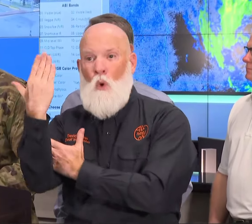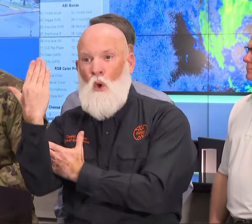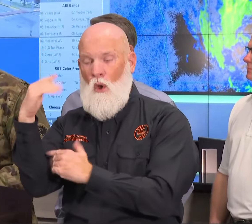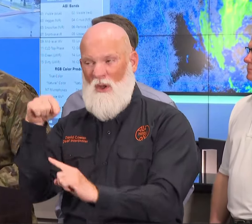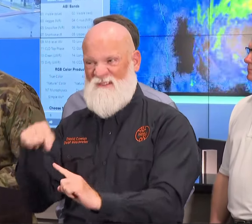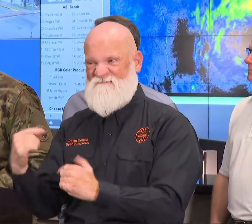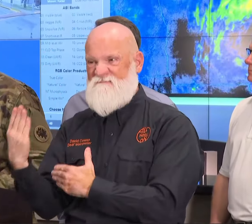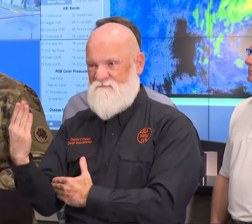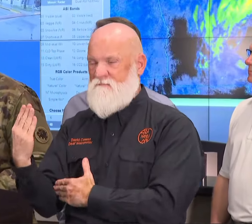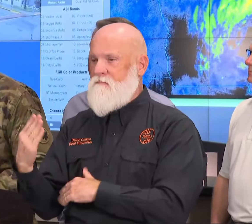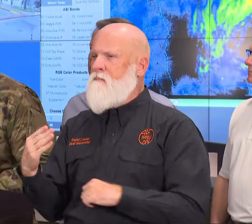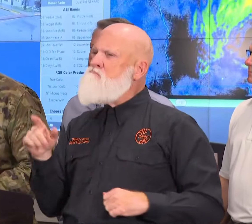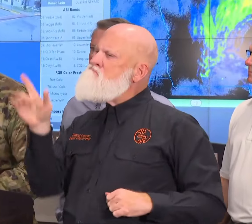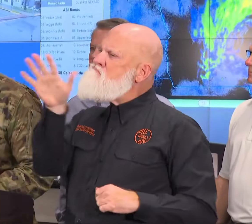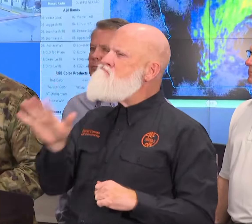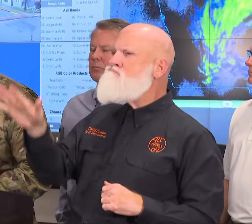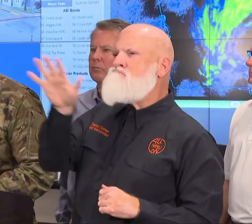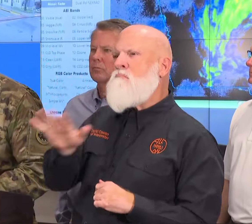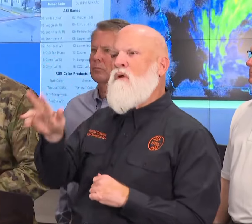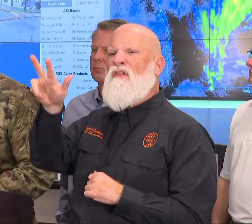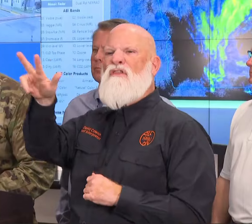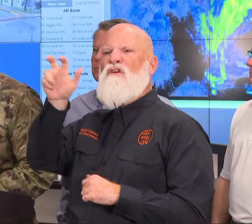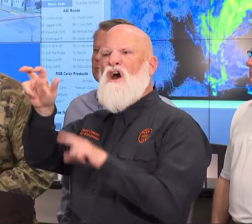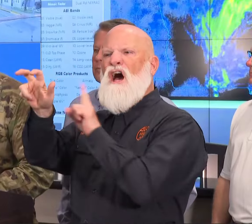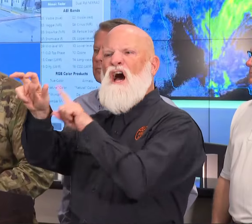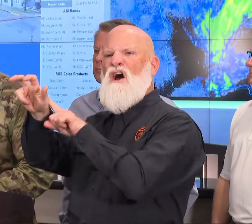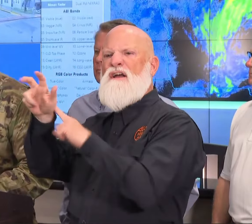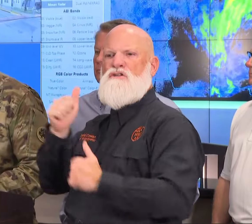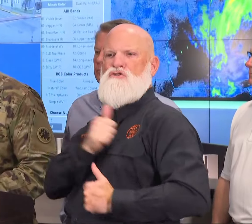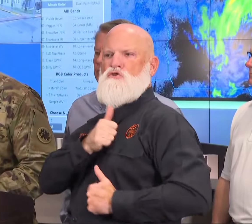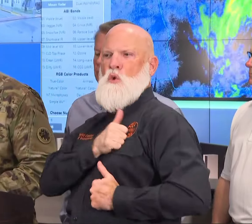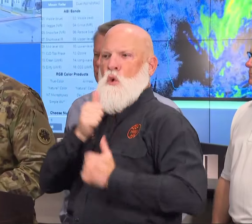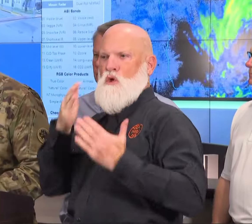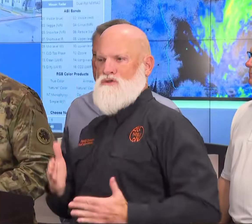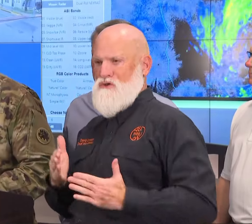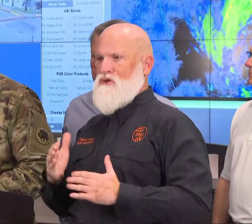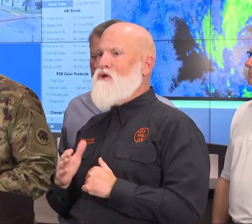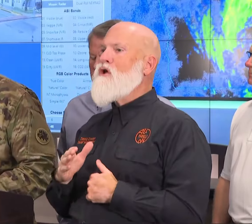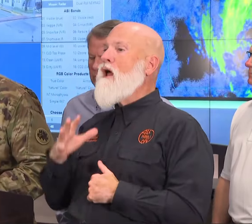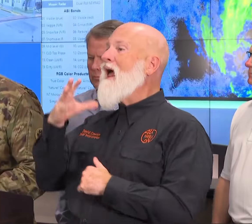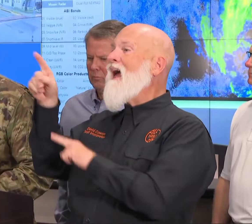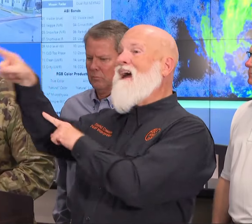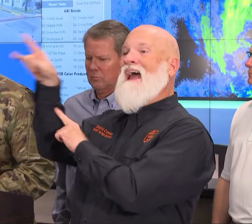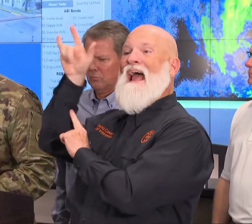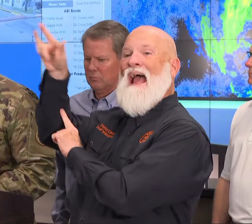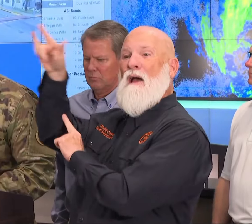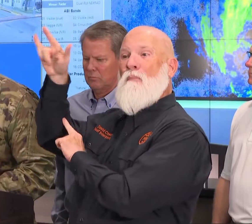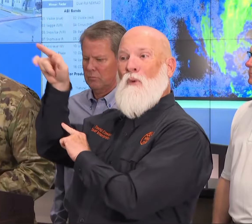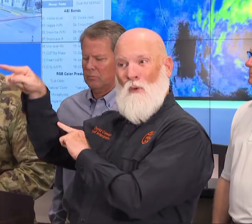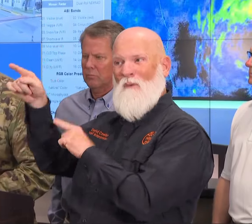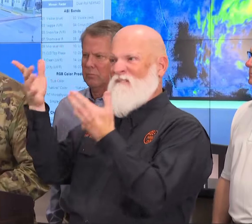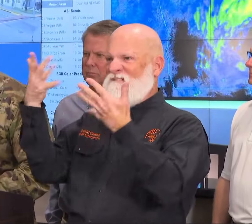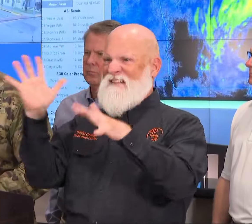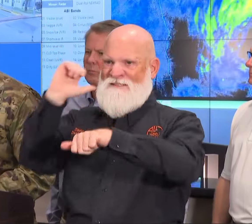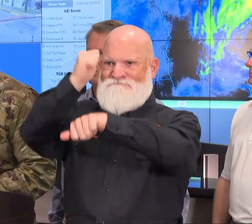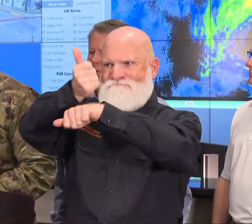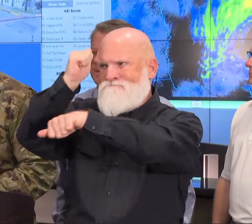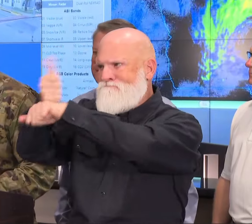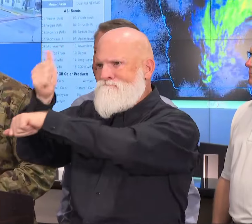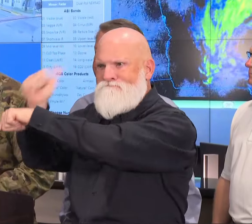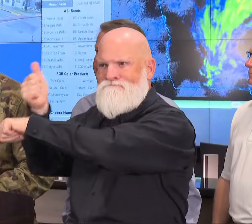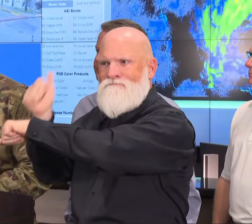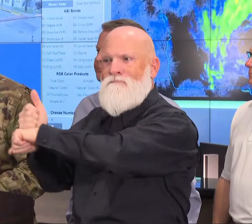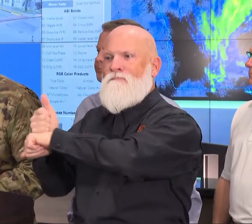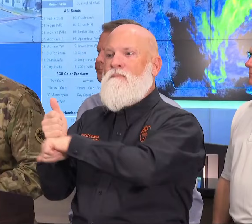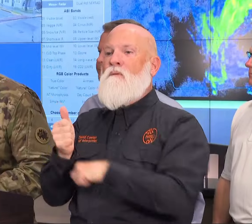about 300 soldiers and airmen that are postured forward in our local armies from southeast